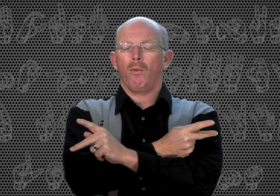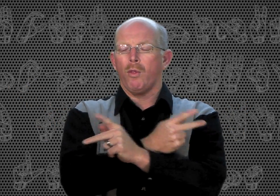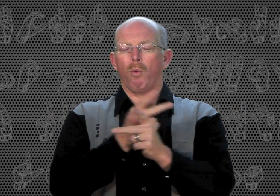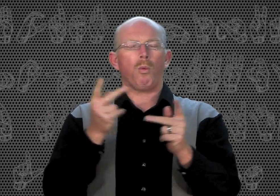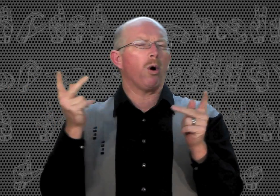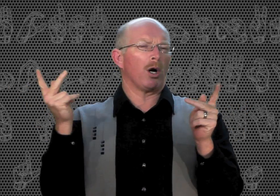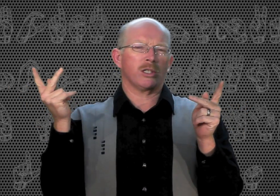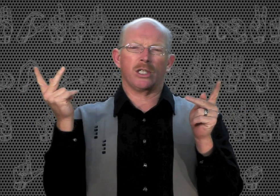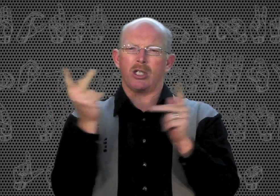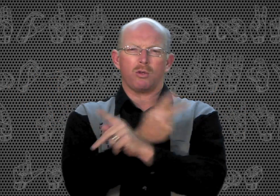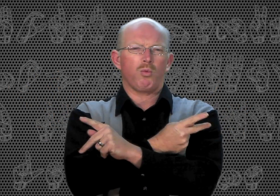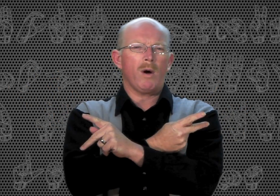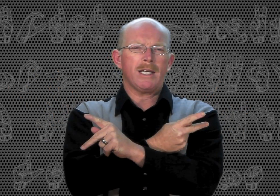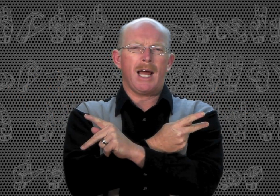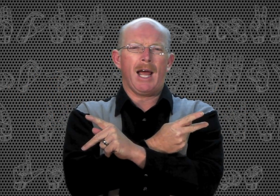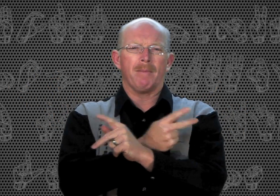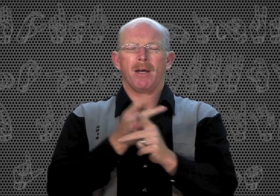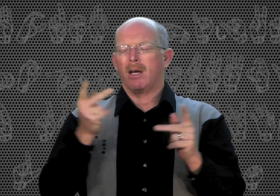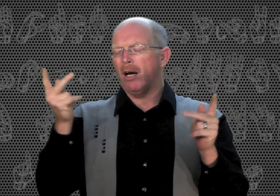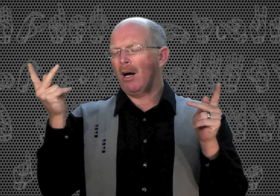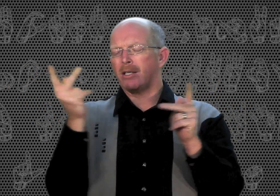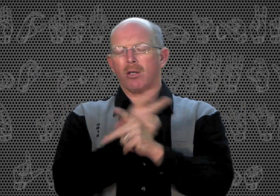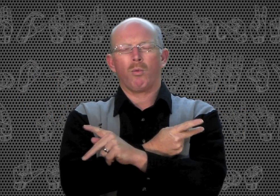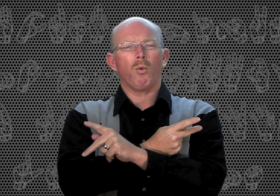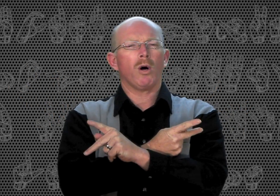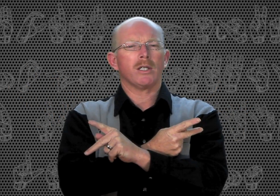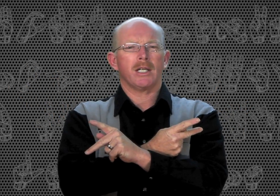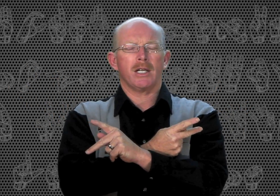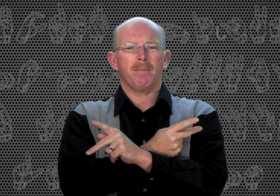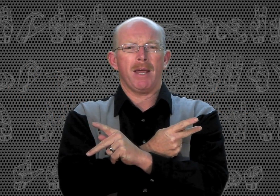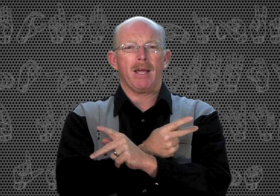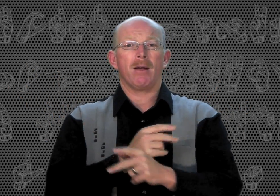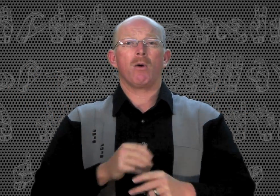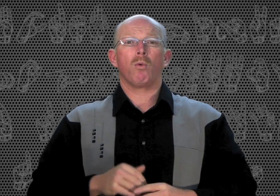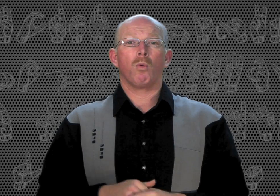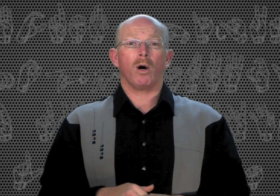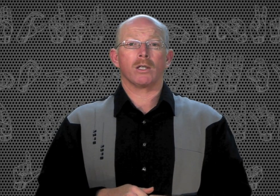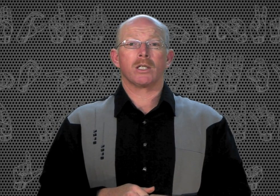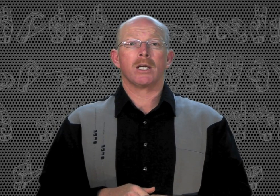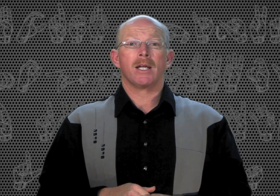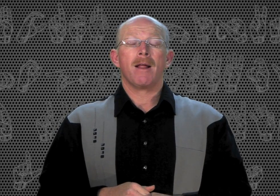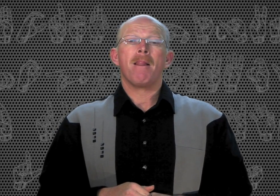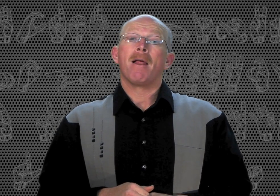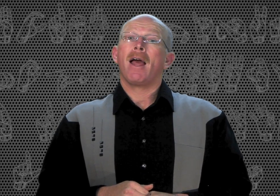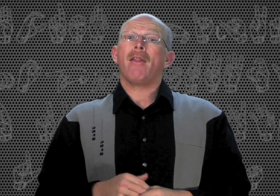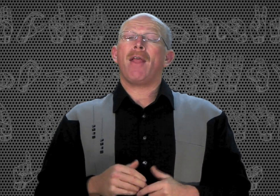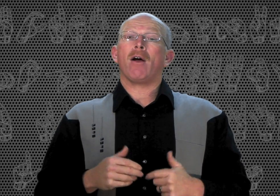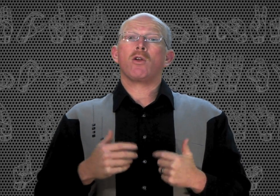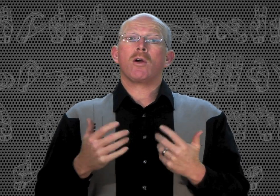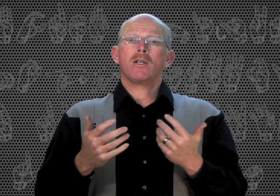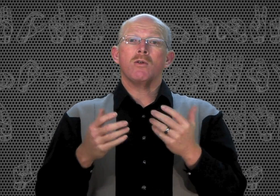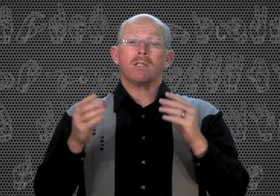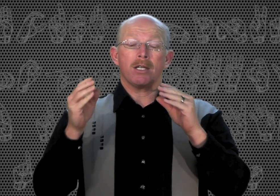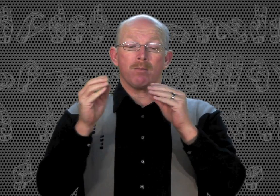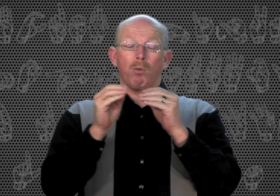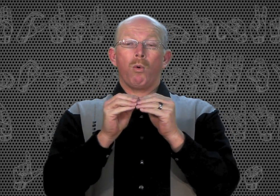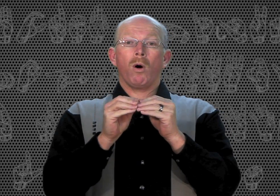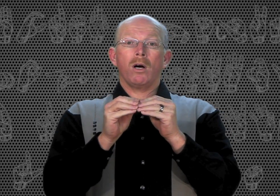worst. It's just one time. It's the worst it could be. Worst. Now you can use this more